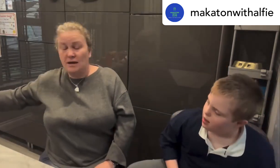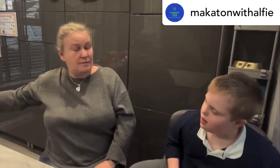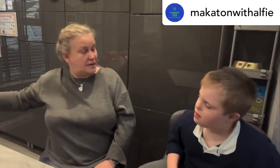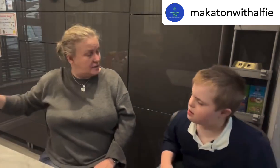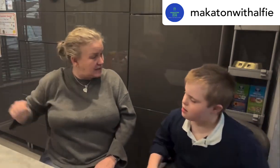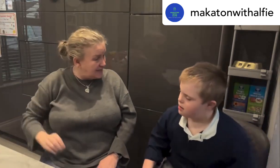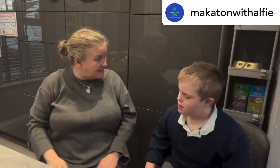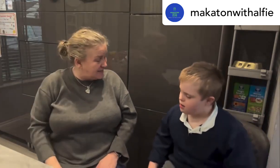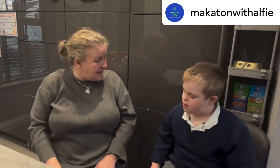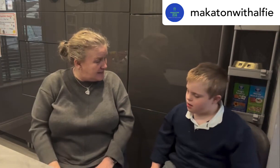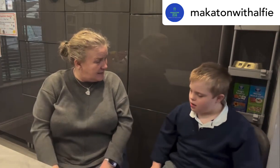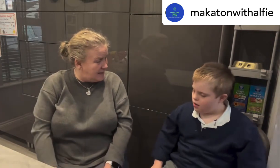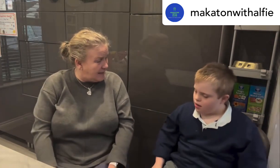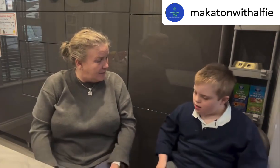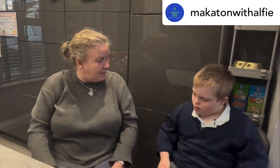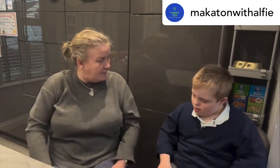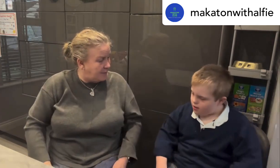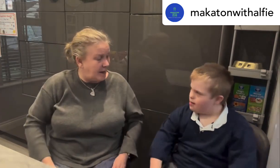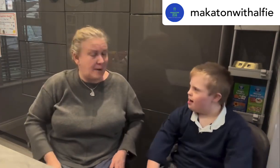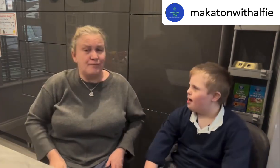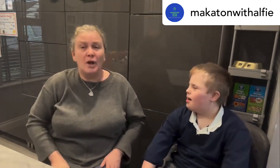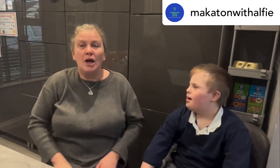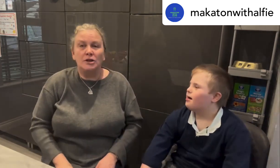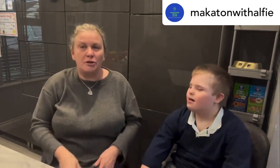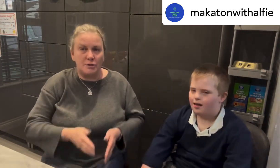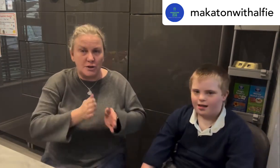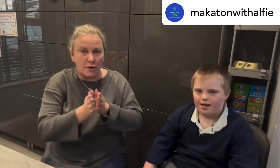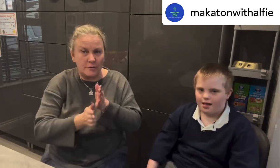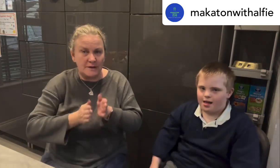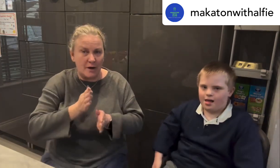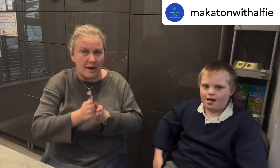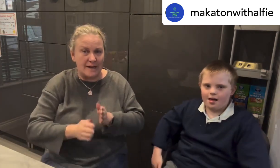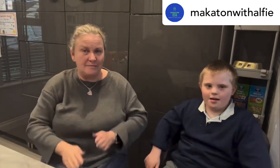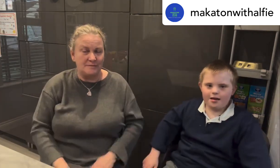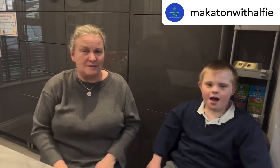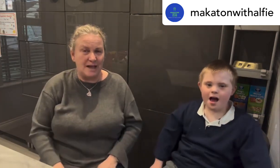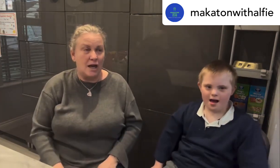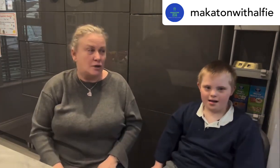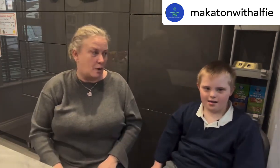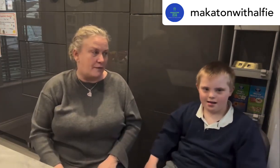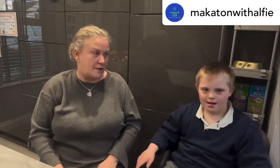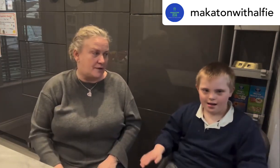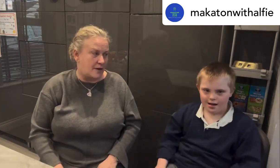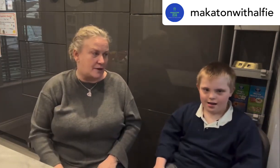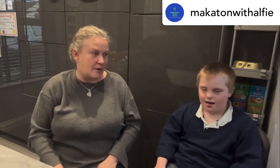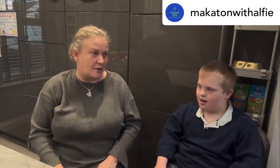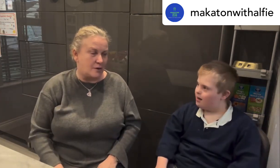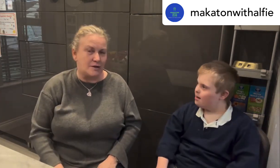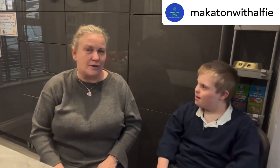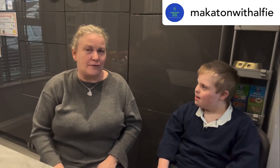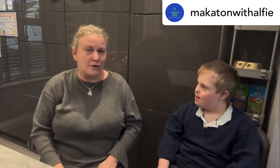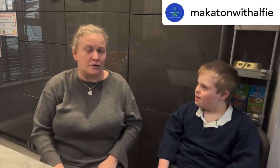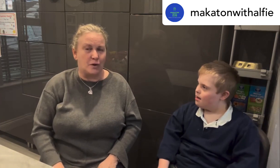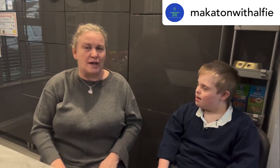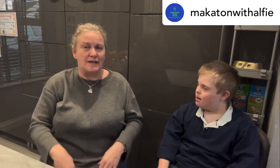because that's today isn't it yeah so if you show them the sign yeah quite a few signs going on so the first one is